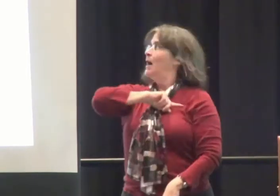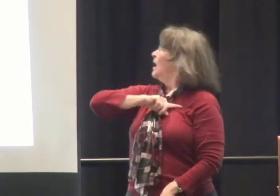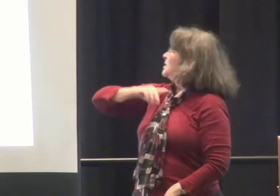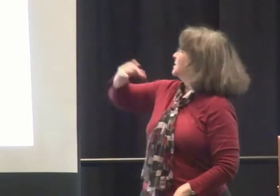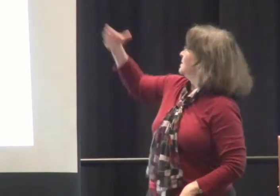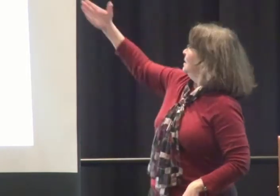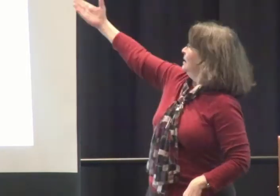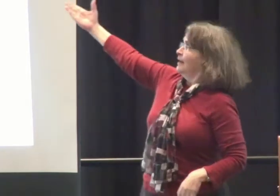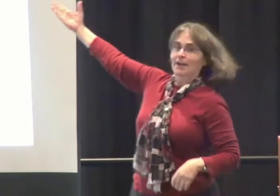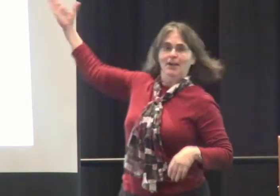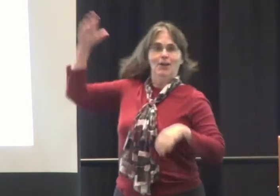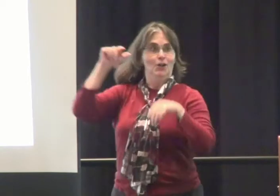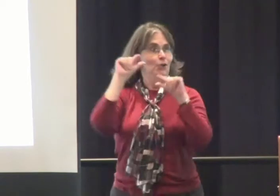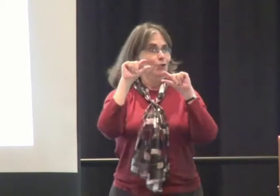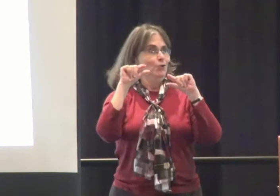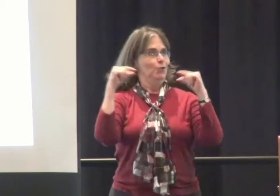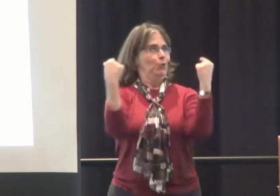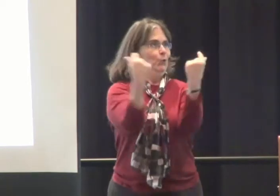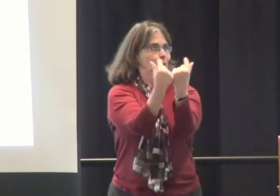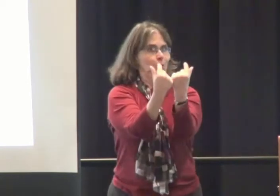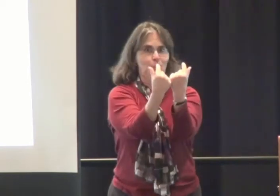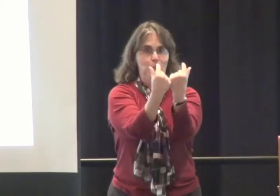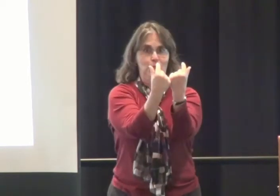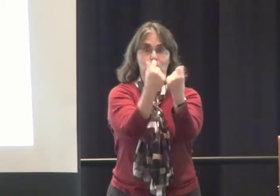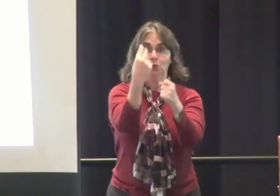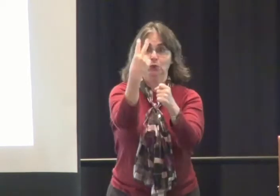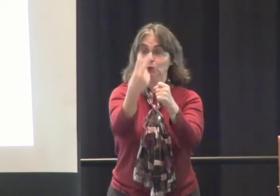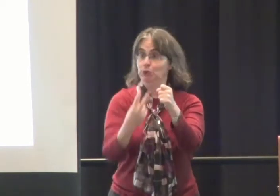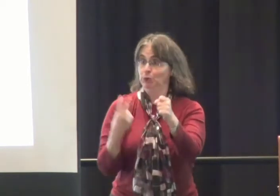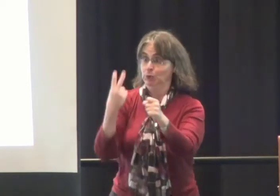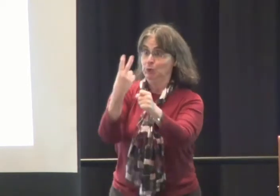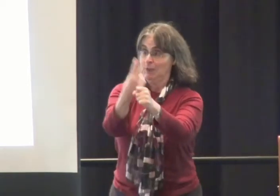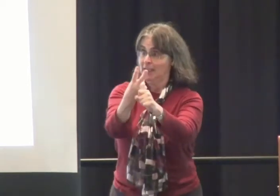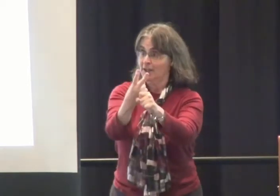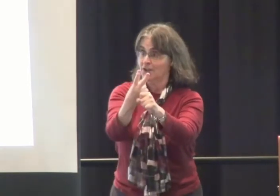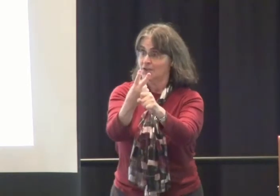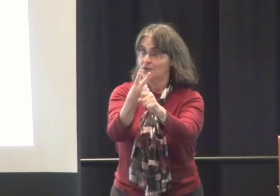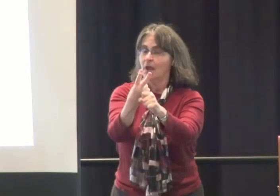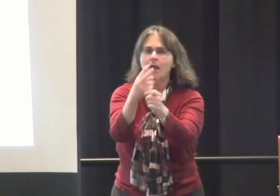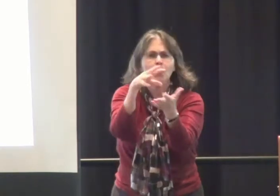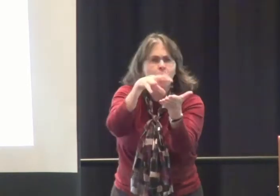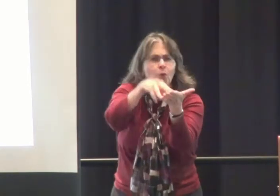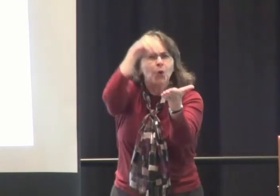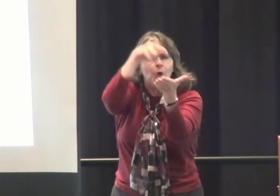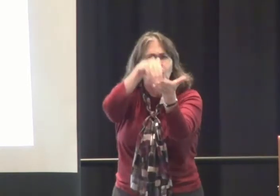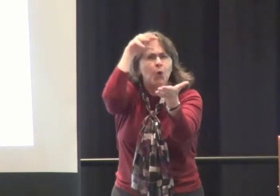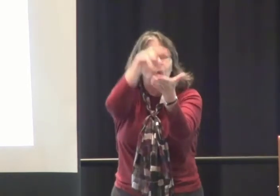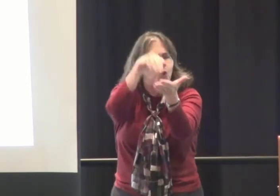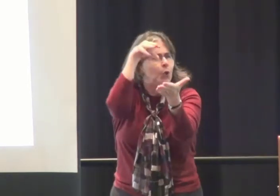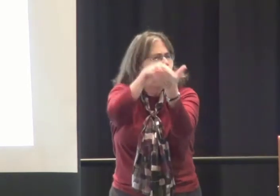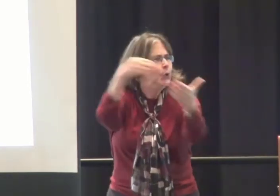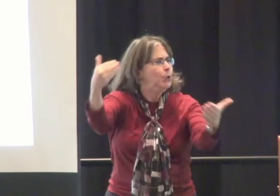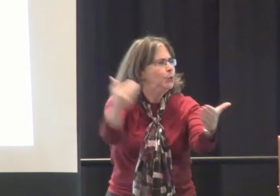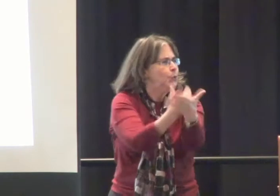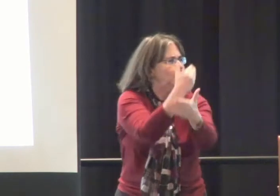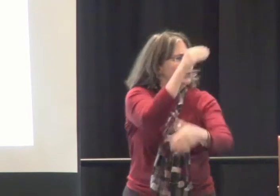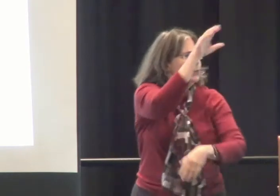So Roxanne decided to help up her teaching ante to join this grant-supported